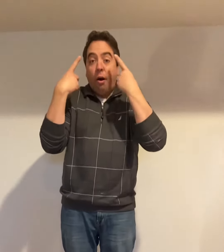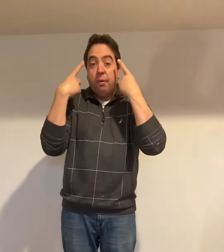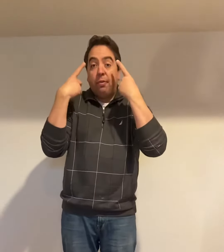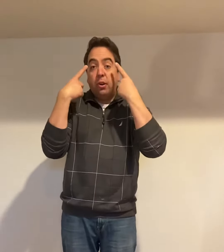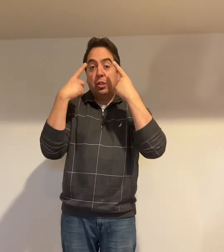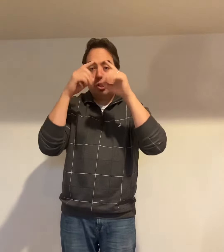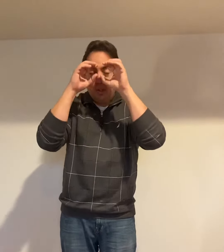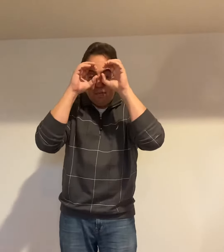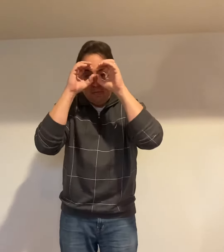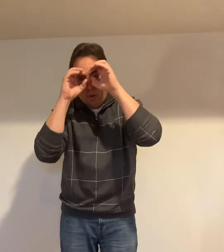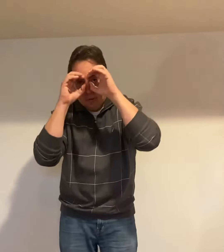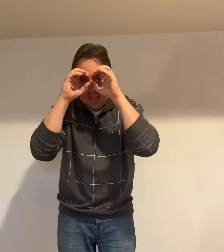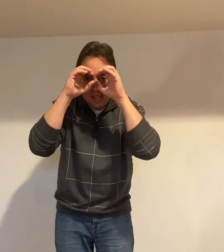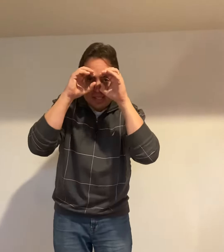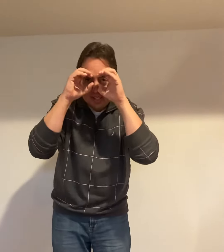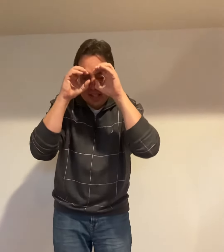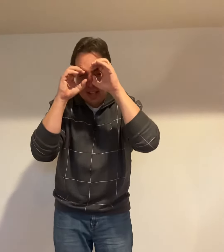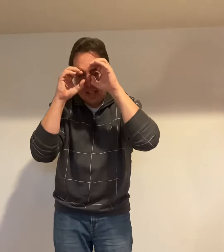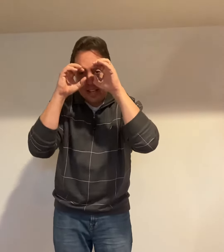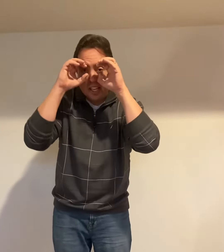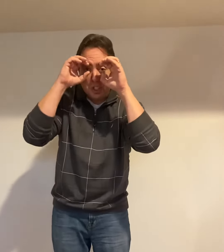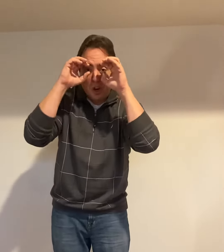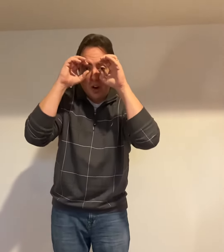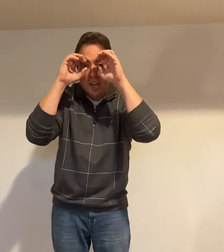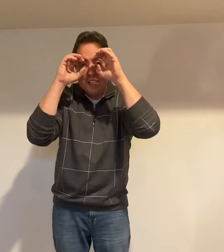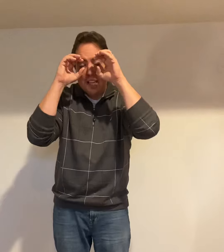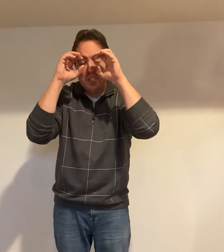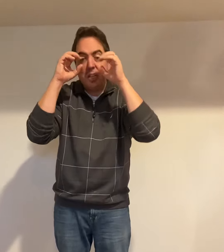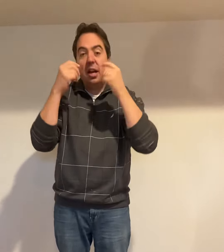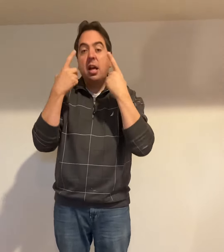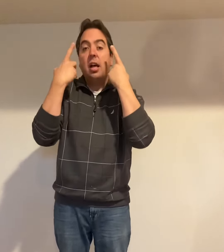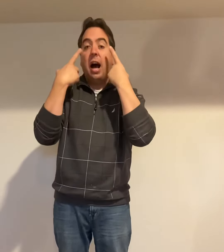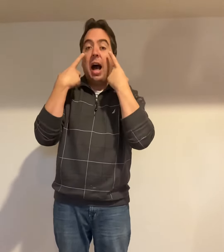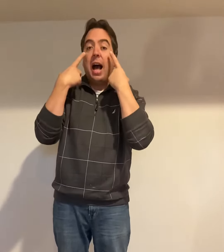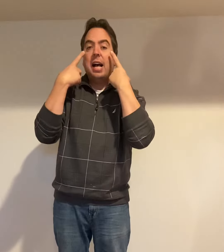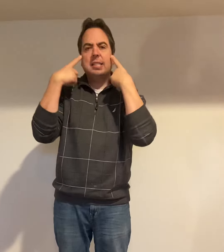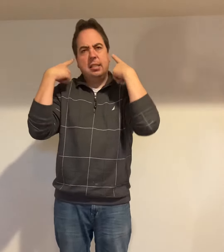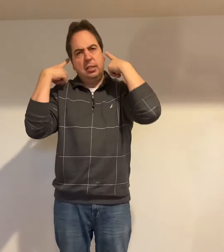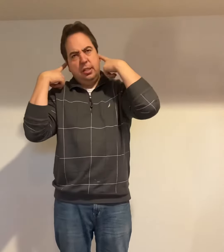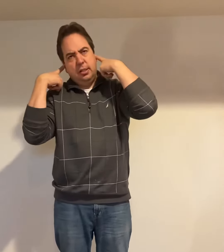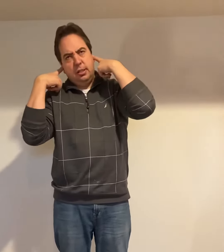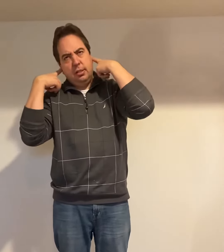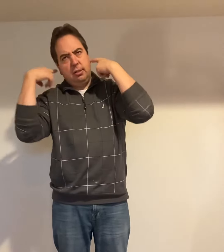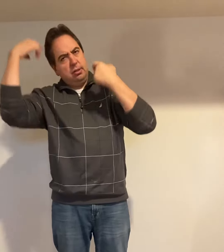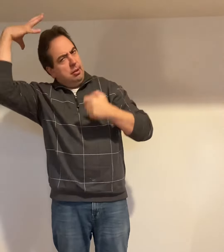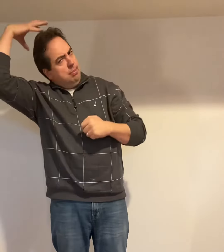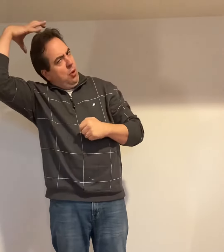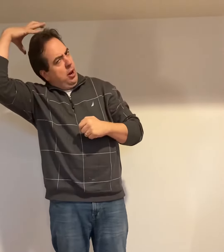First you focus. Get your attention. To your eyes and ears, and brain.